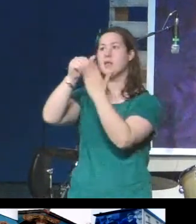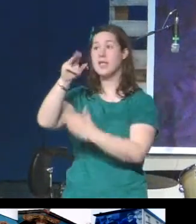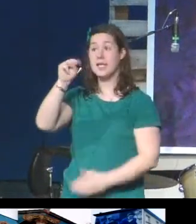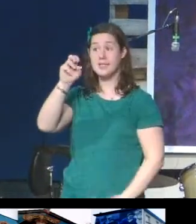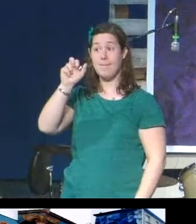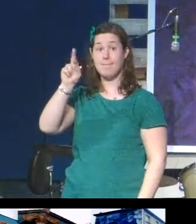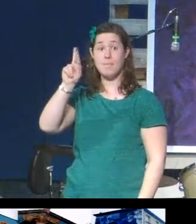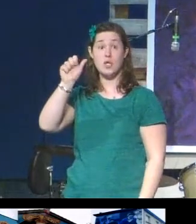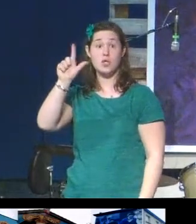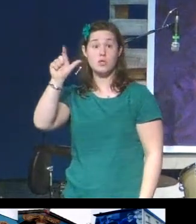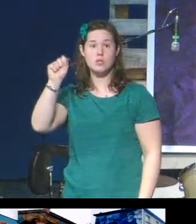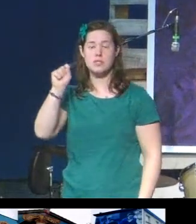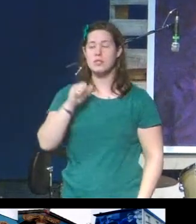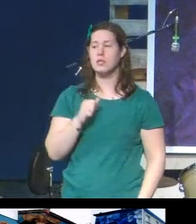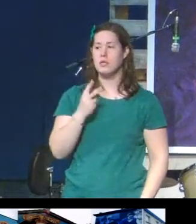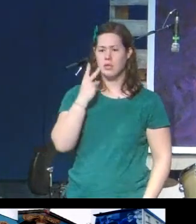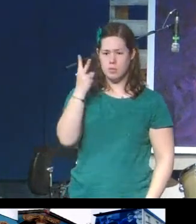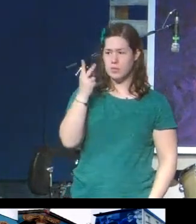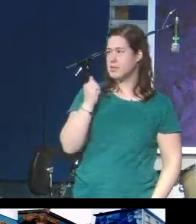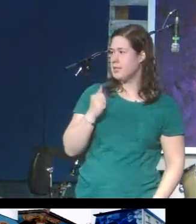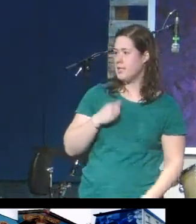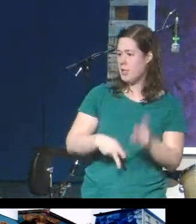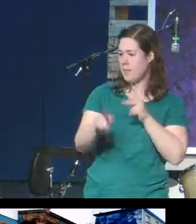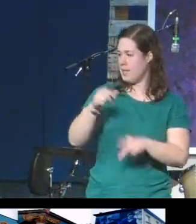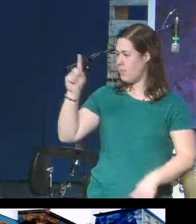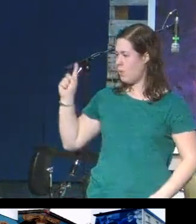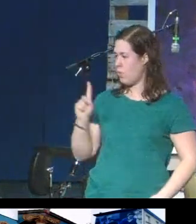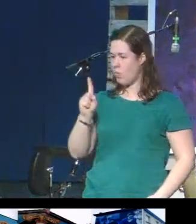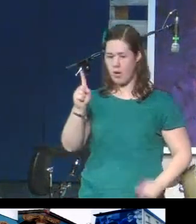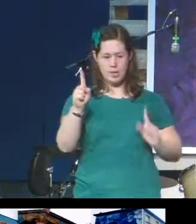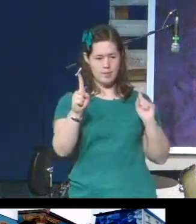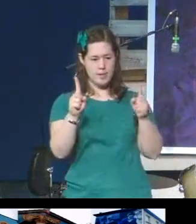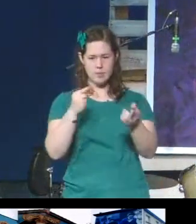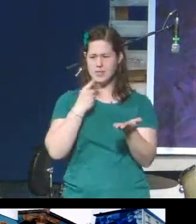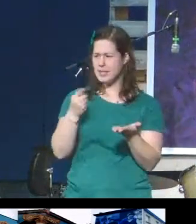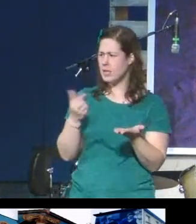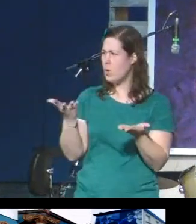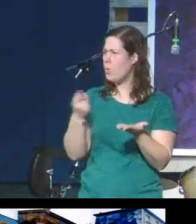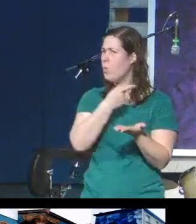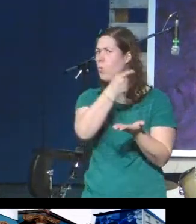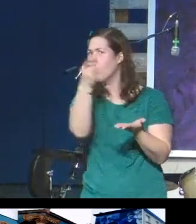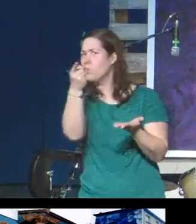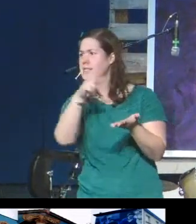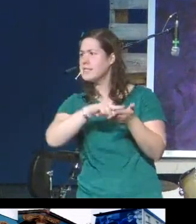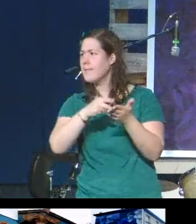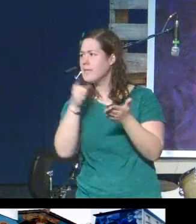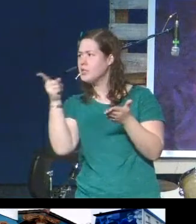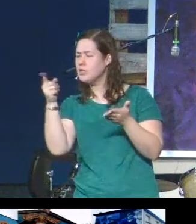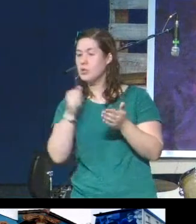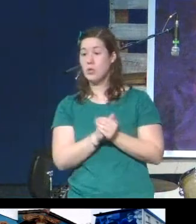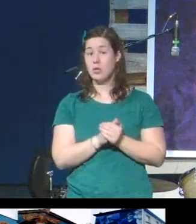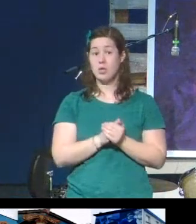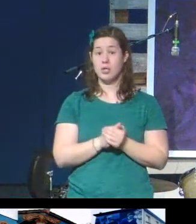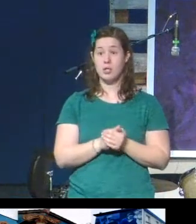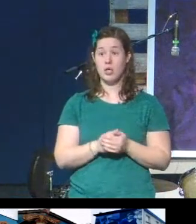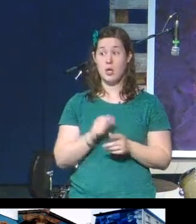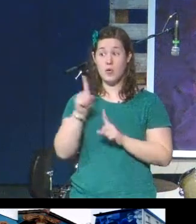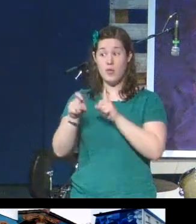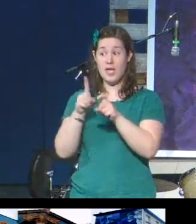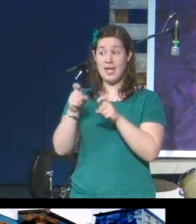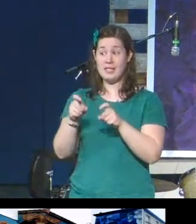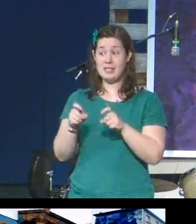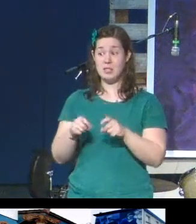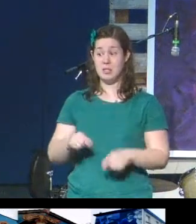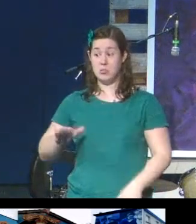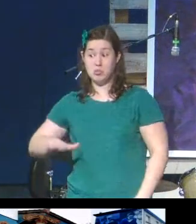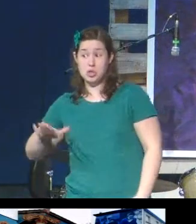asking, what do these artworks mean to them? And typically, when we ask children or teens or young adults, they would tell us that they didn't